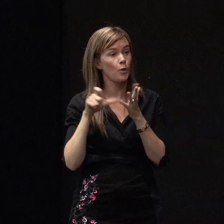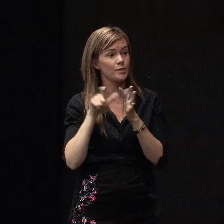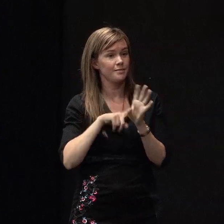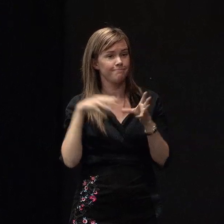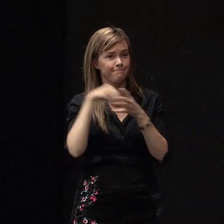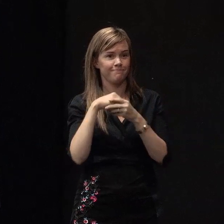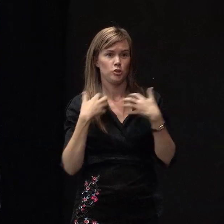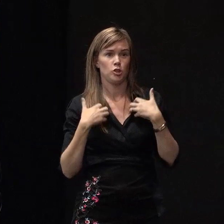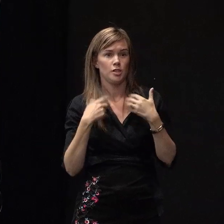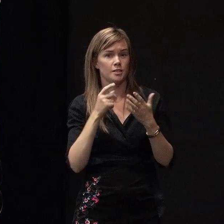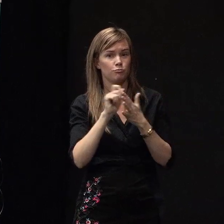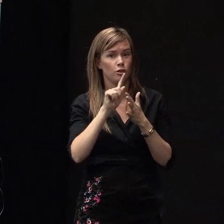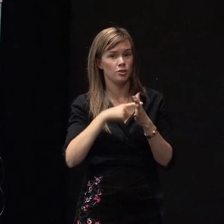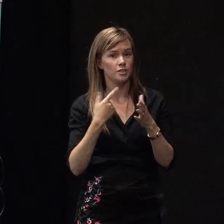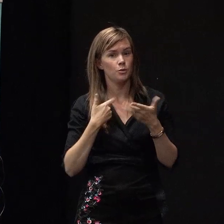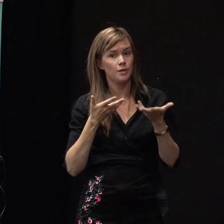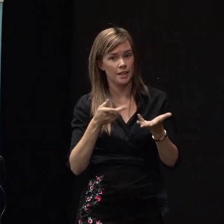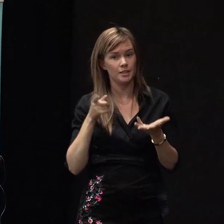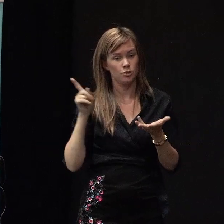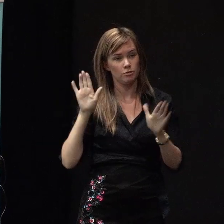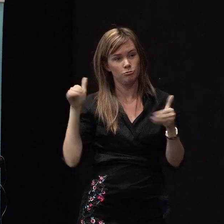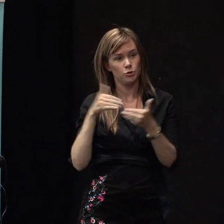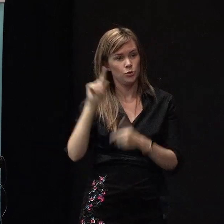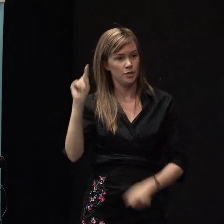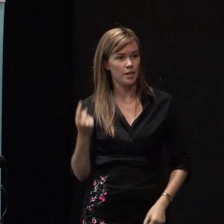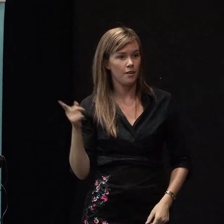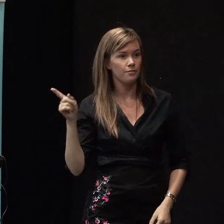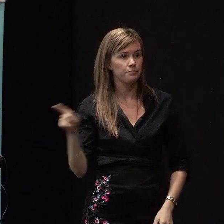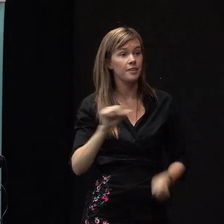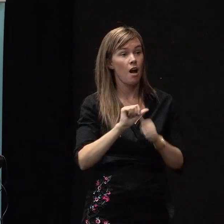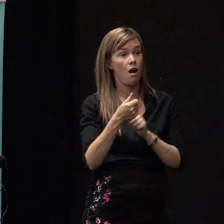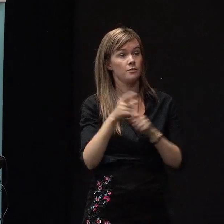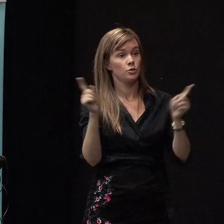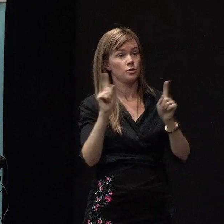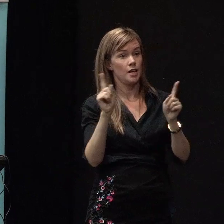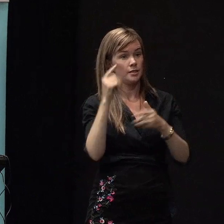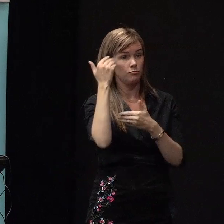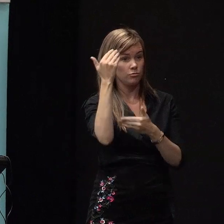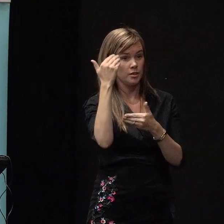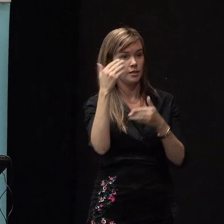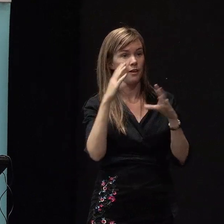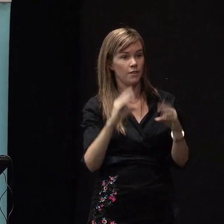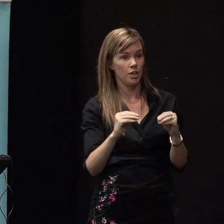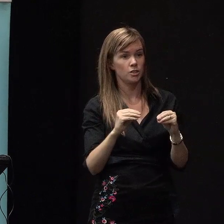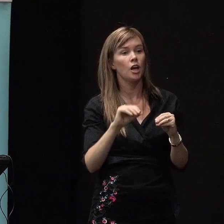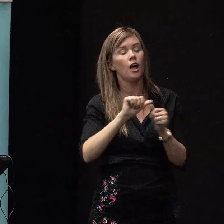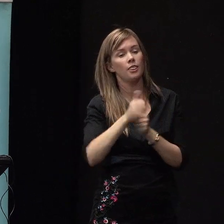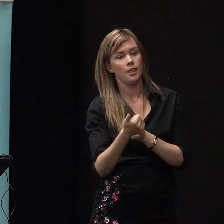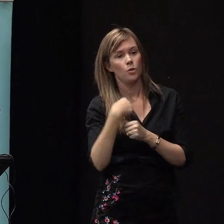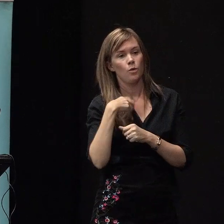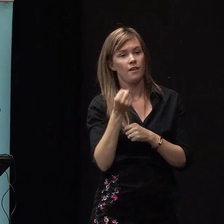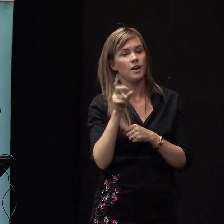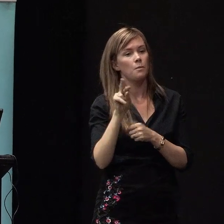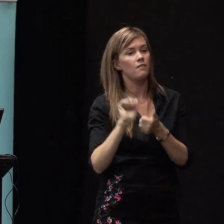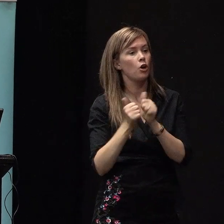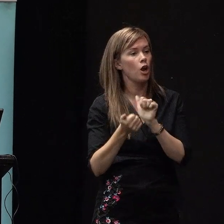projects. I'll let her introduce herself and those in a moment. After today's presentation, we have a couple of colleagues that we'll